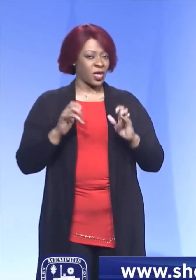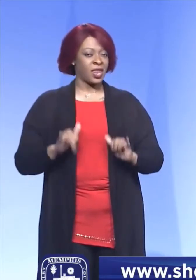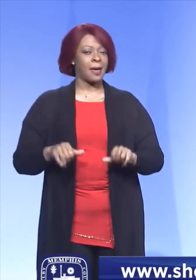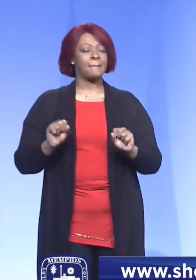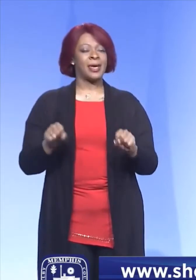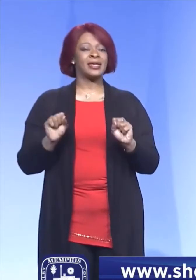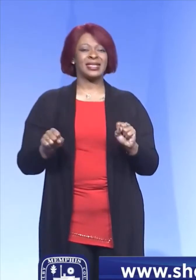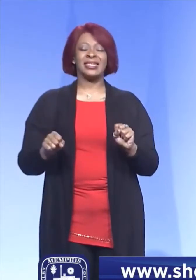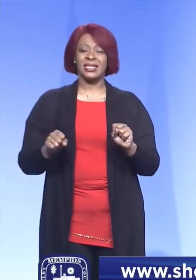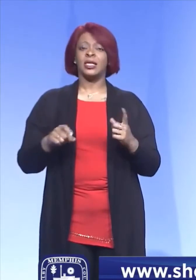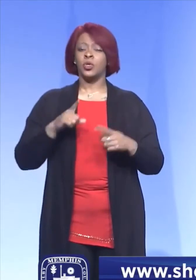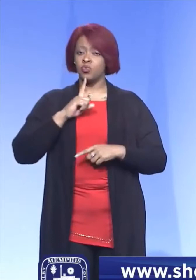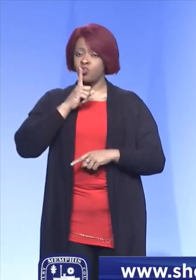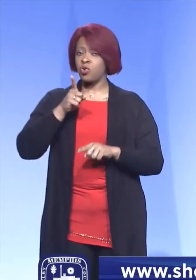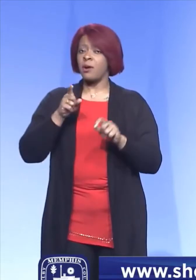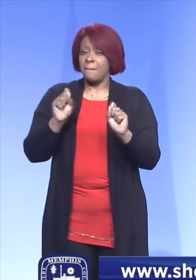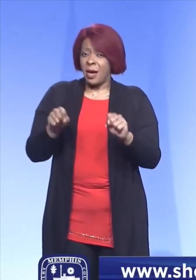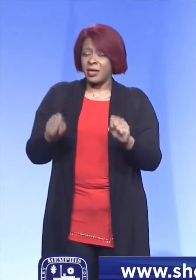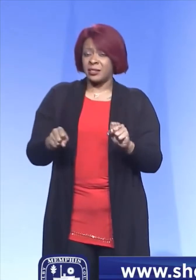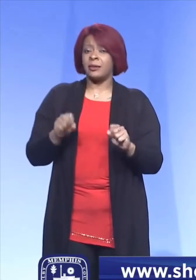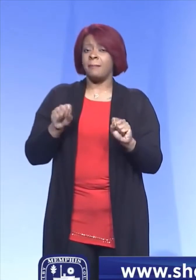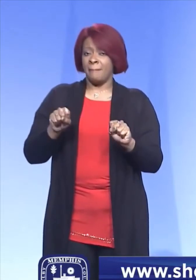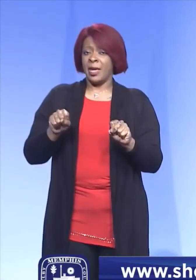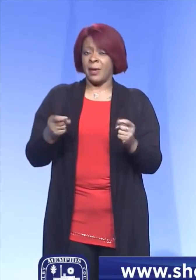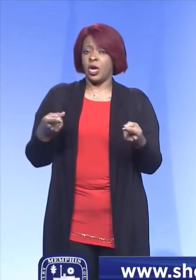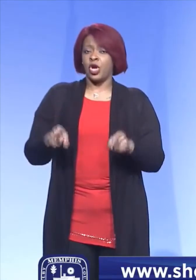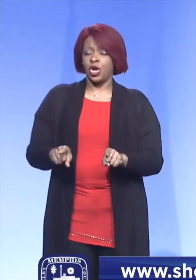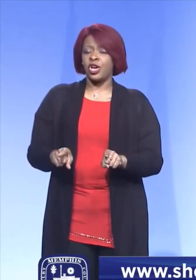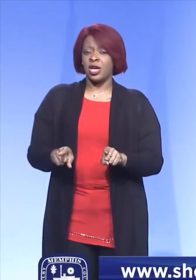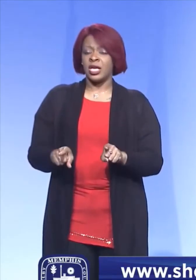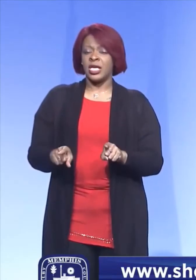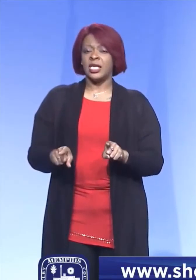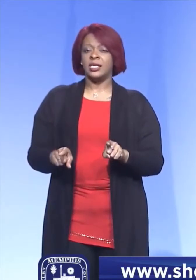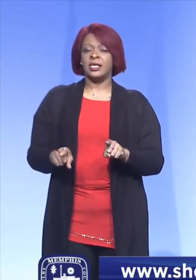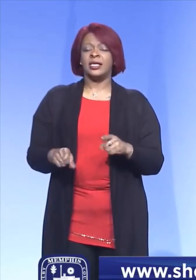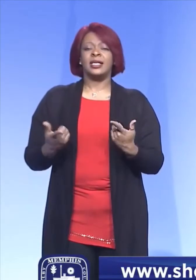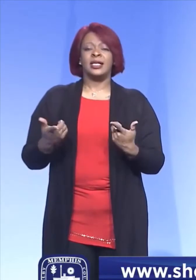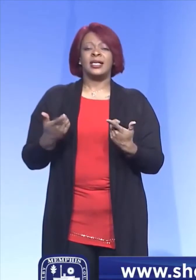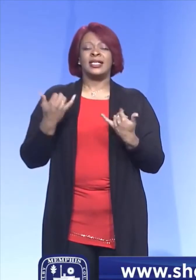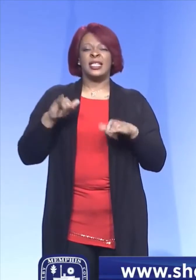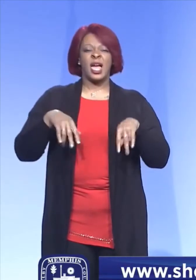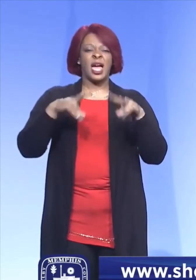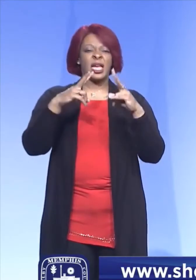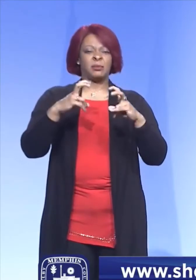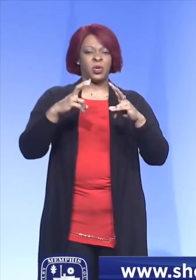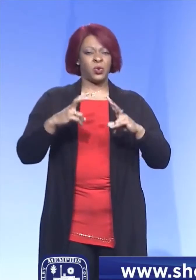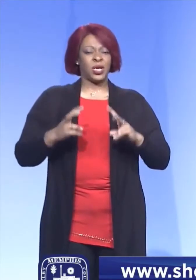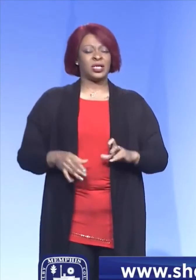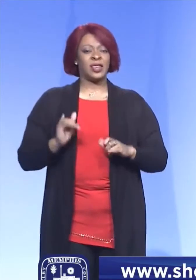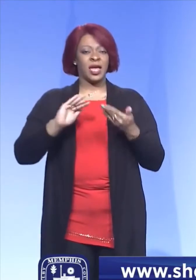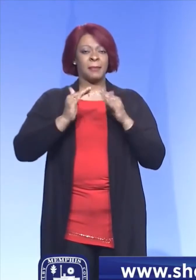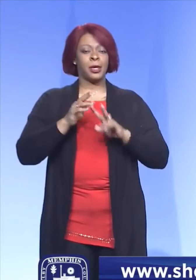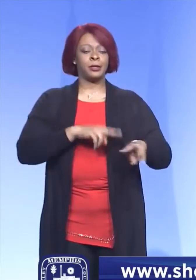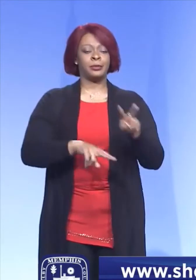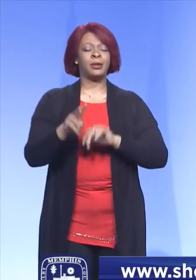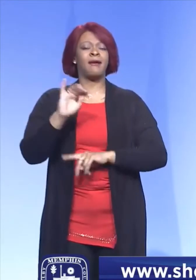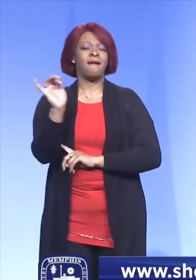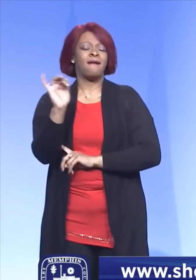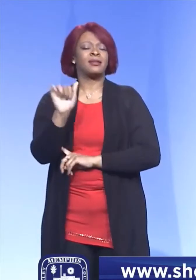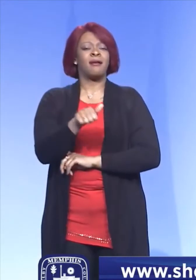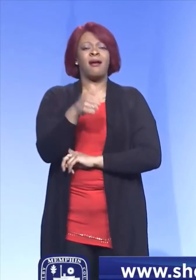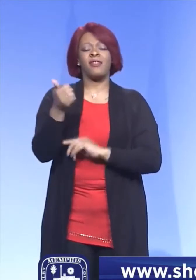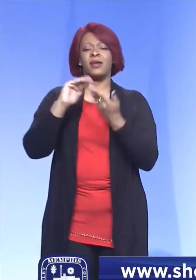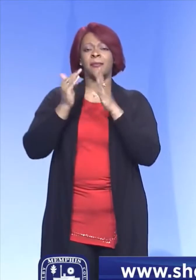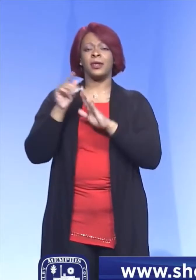It's a very real possibility that that will occur. So there is exploration of the community as well as some other